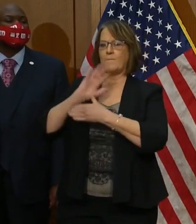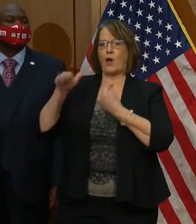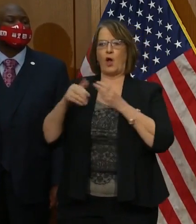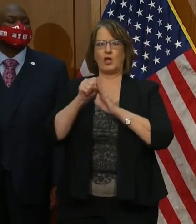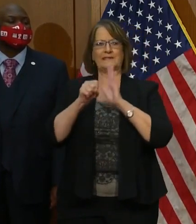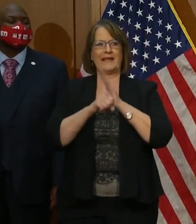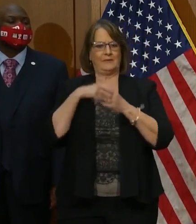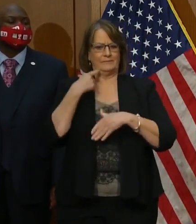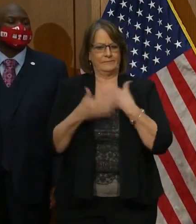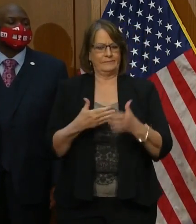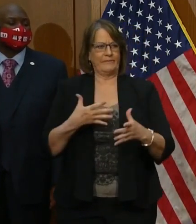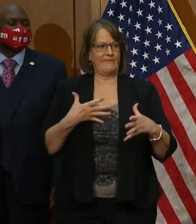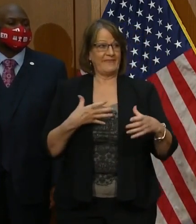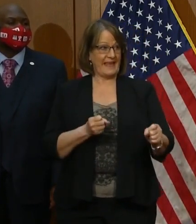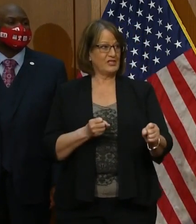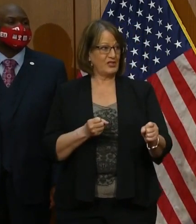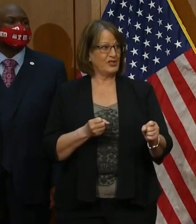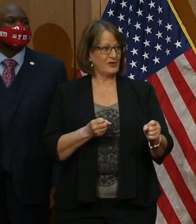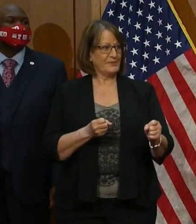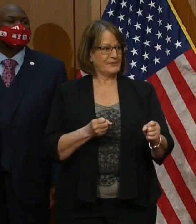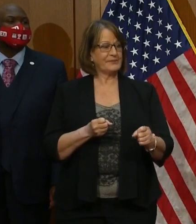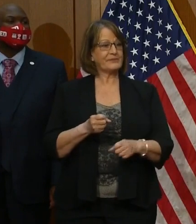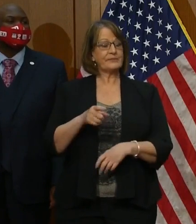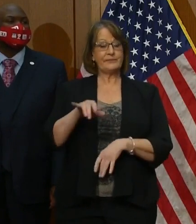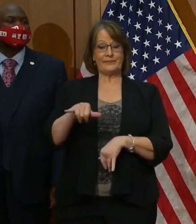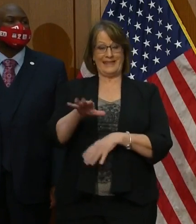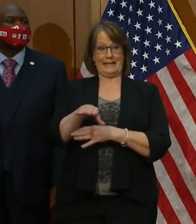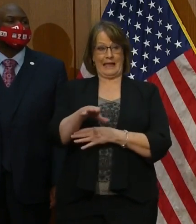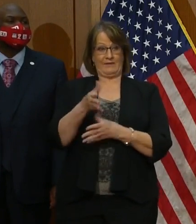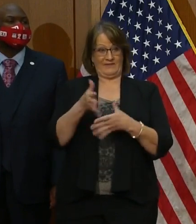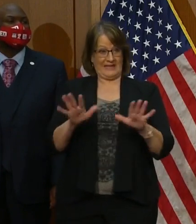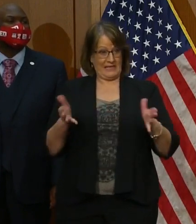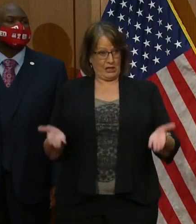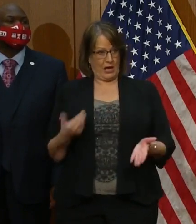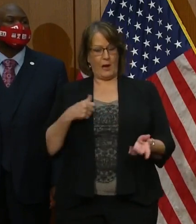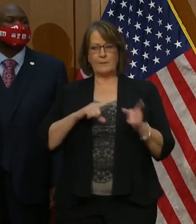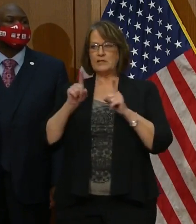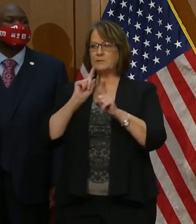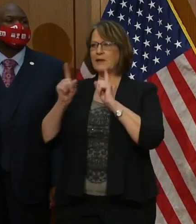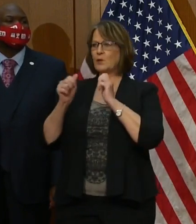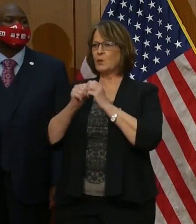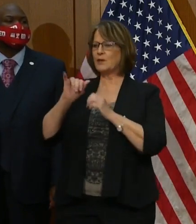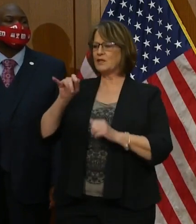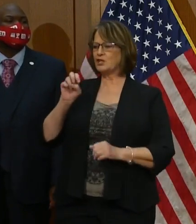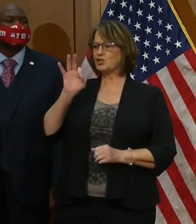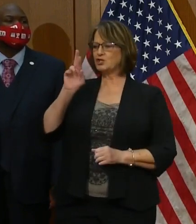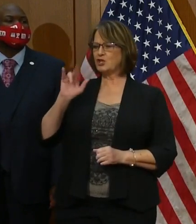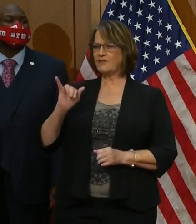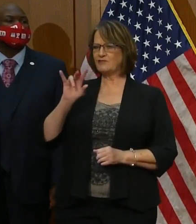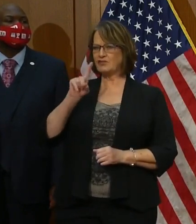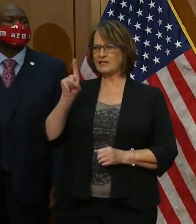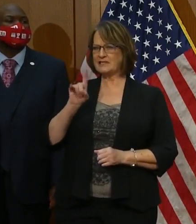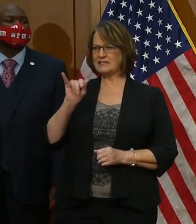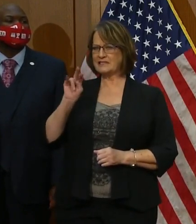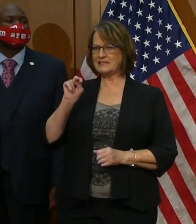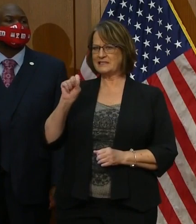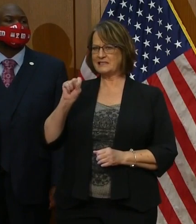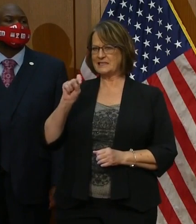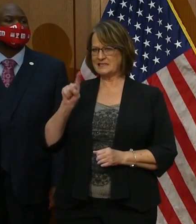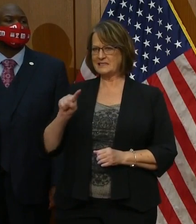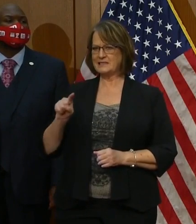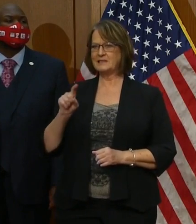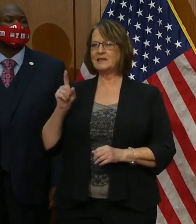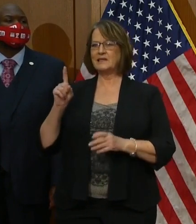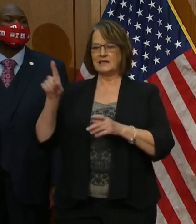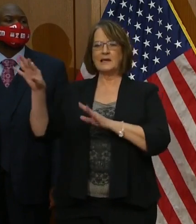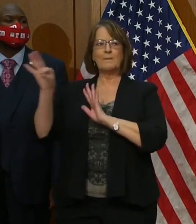faster. And this afternoon, as soon as I finish here, I'll be speaking with Jeffrey Zents, who has been tapped by President-elect